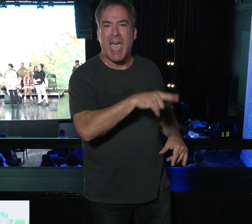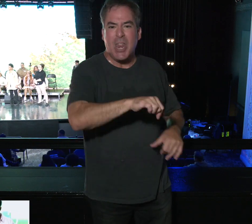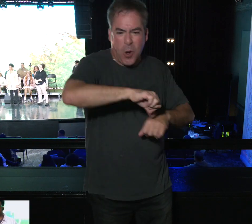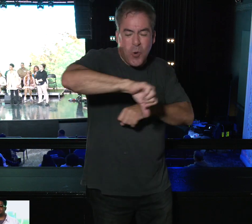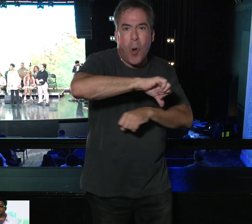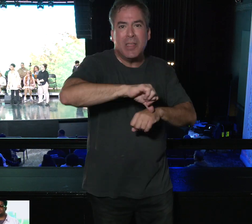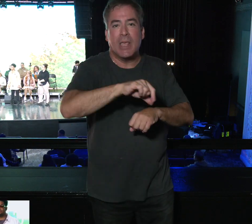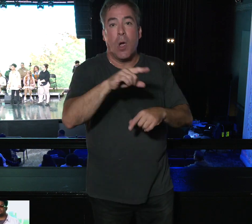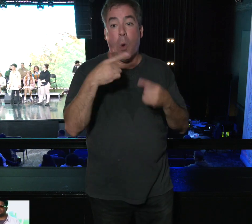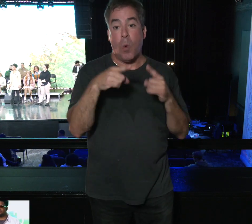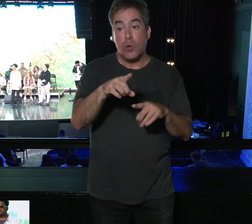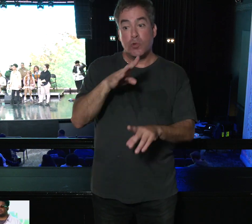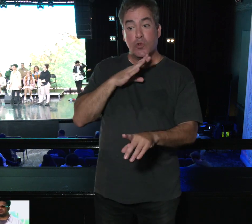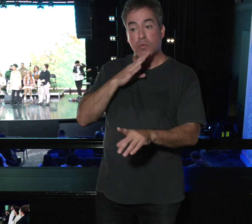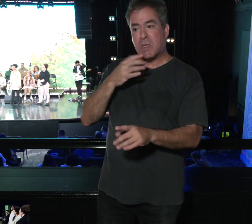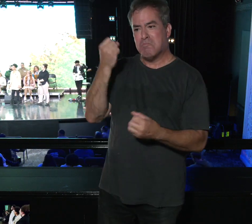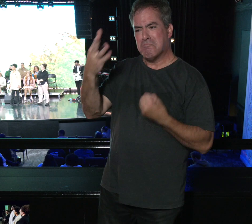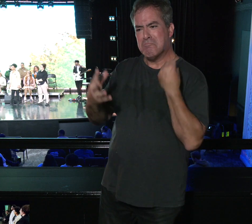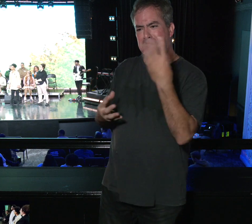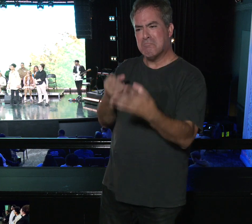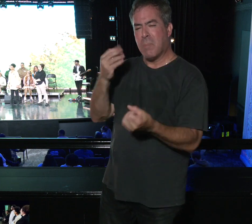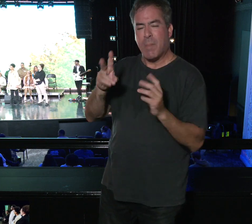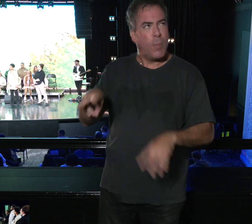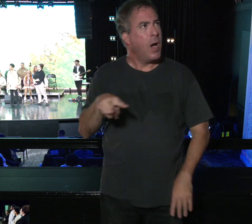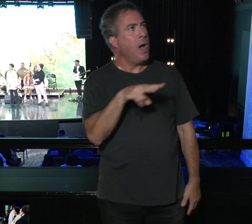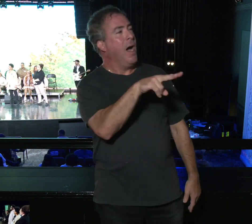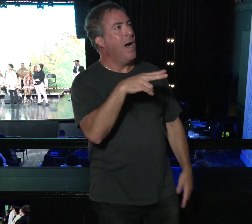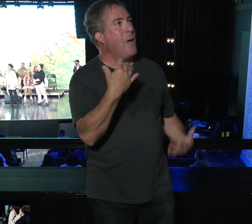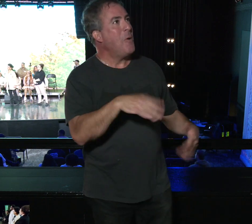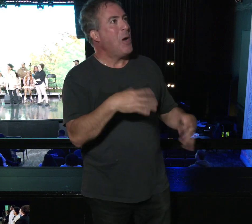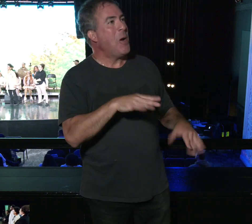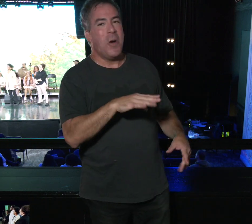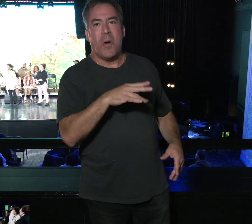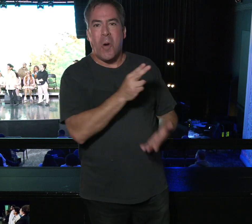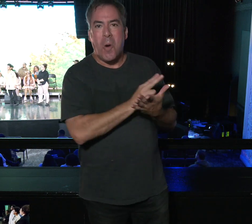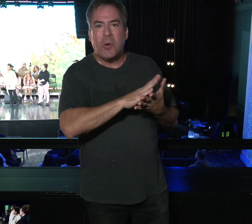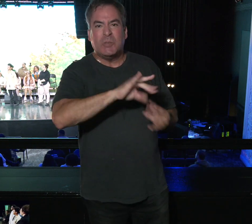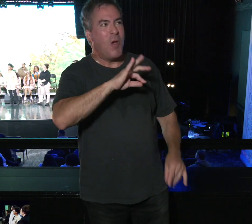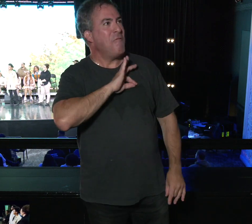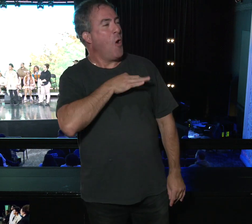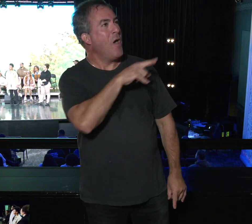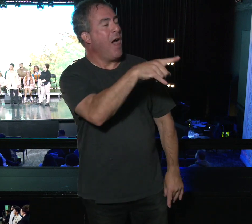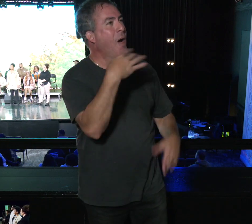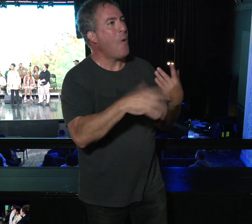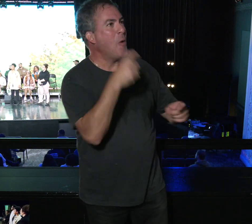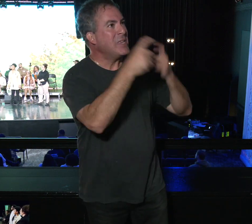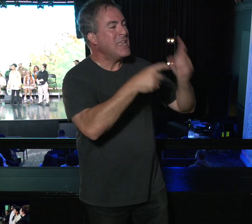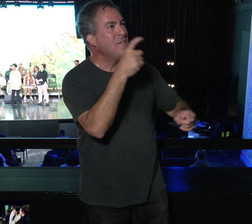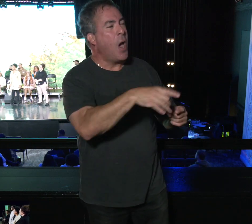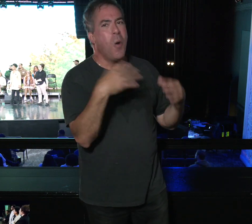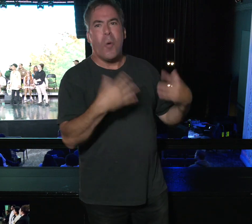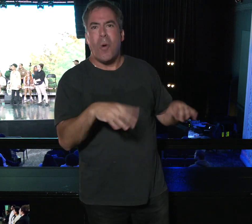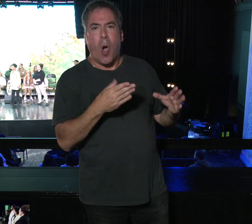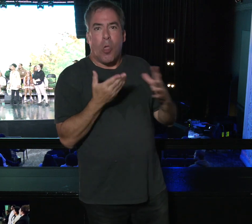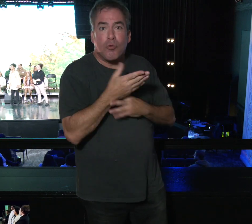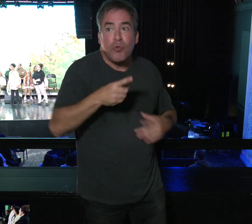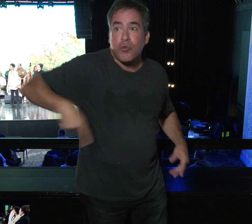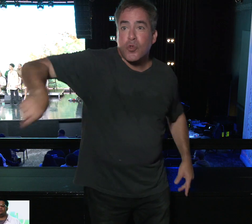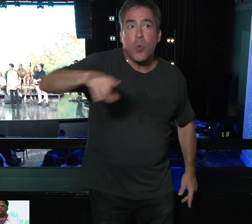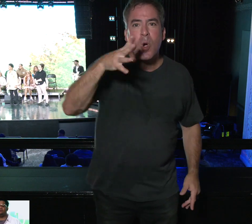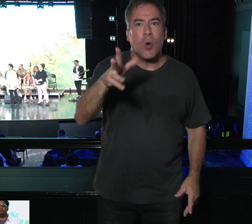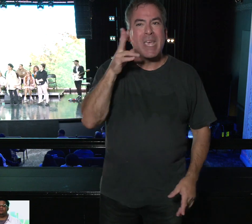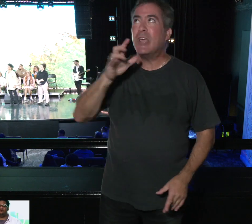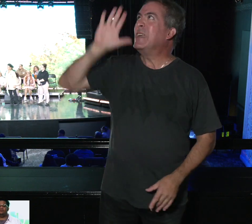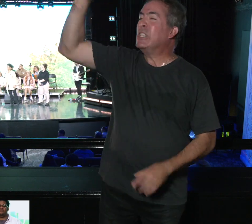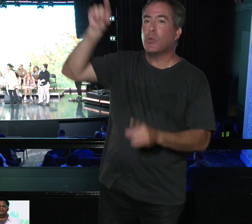And then as you speak, that as you speak, people are going to see the fruit of the Holy Spirit. They're going to see gifts of the Holy Spirit manifesting through you. They're going to hear